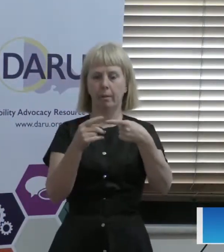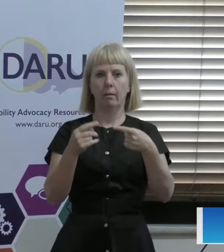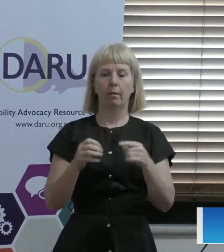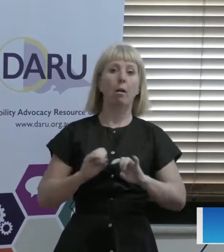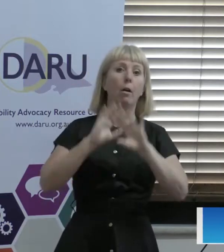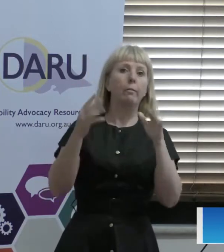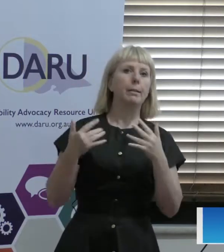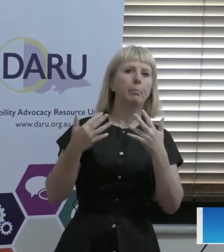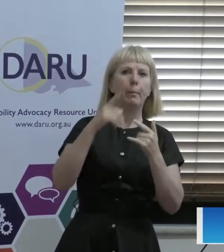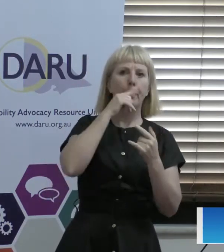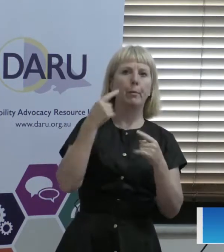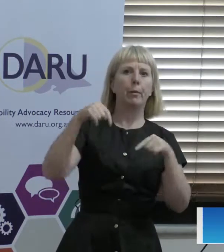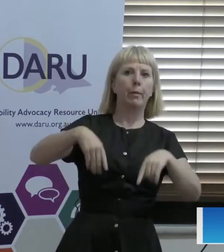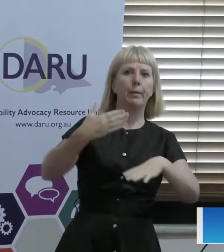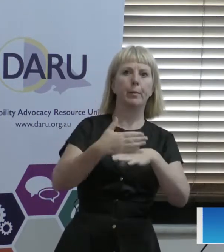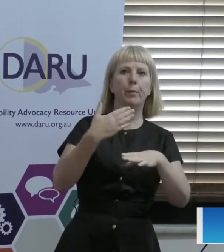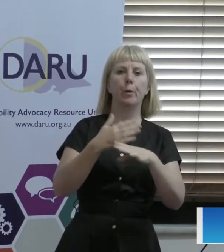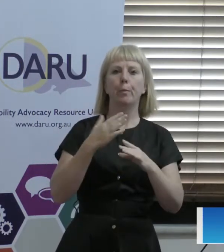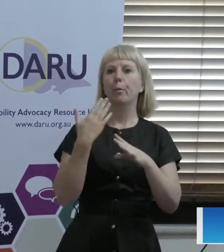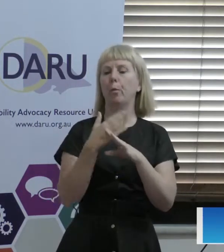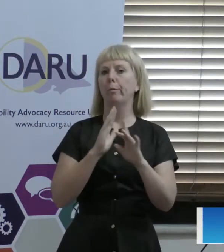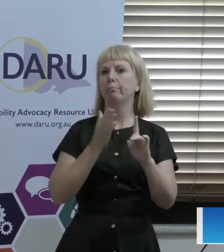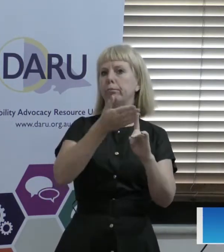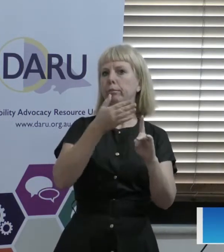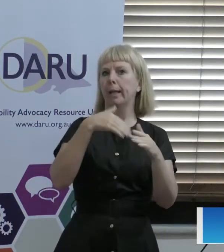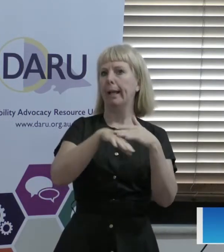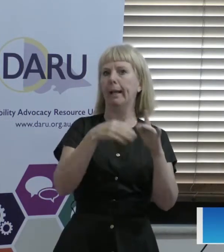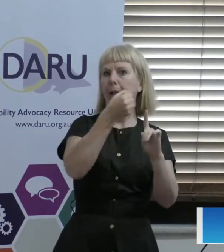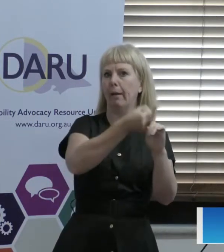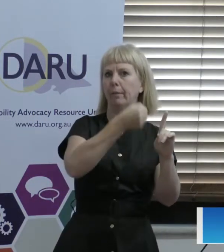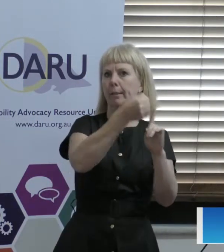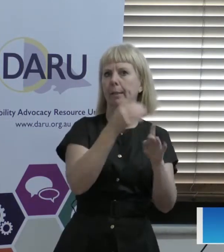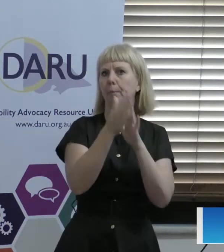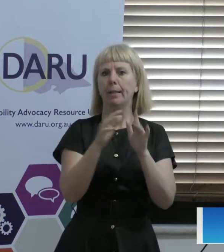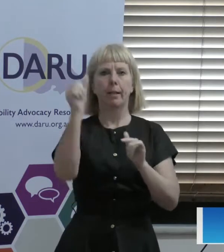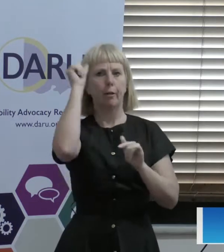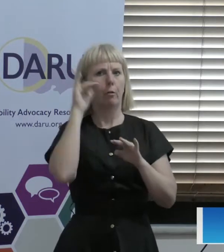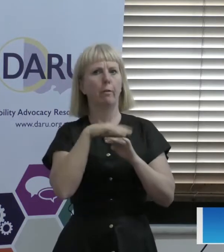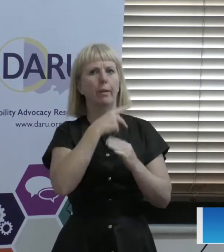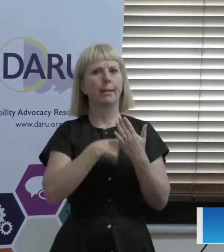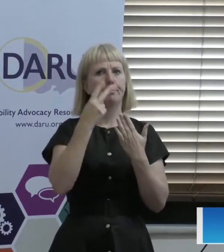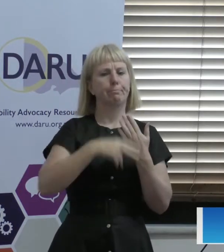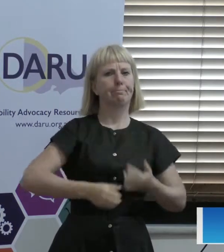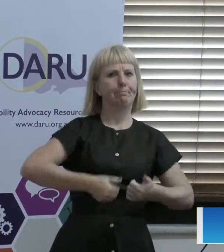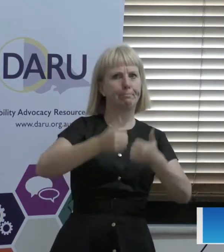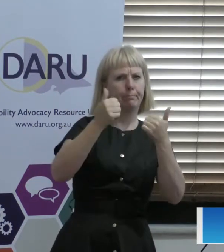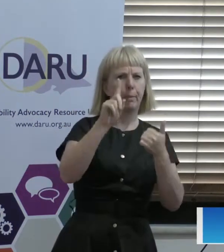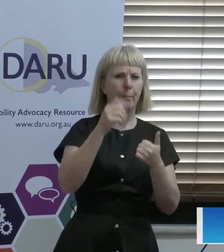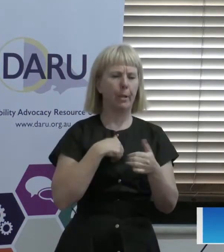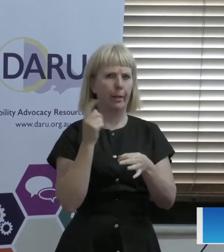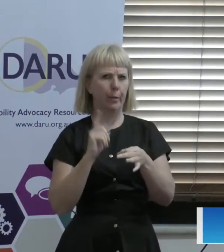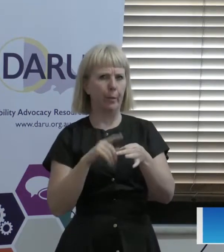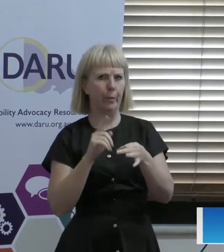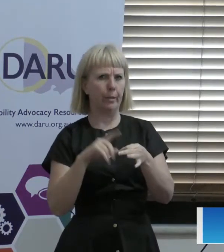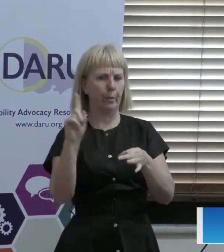who work directly with advocacy have heard of this type of prototype, which I think is really good. But my question is,